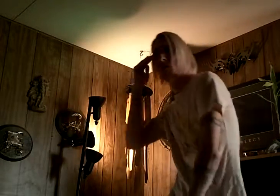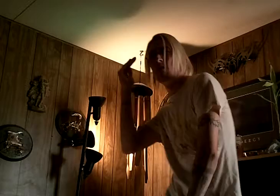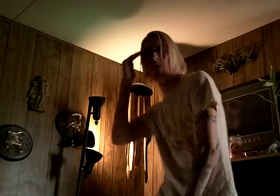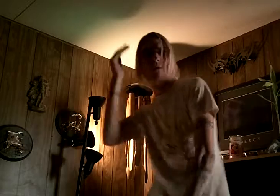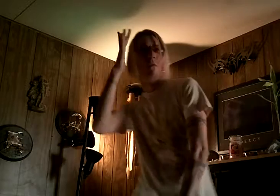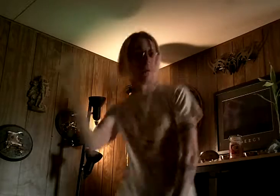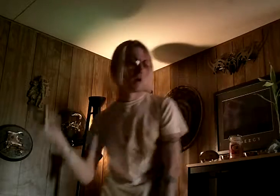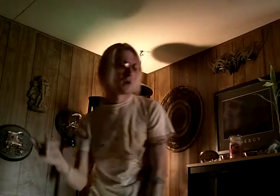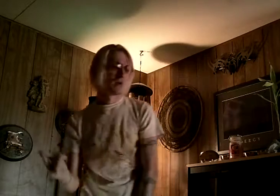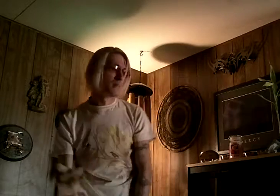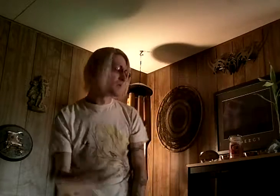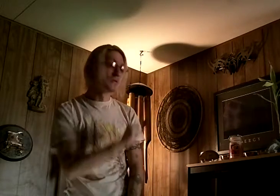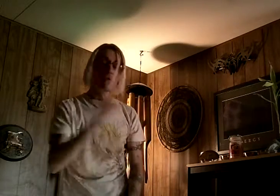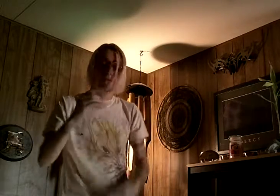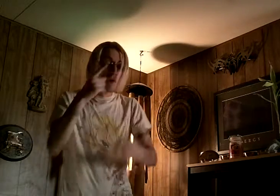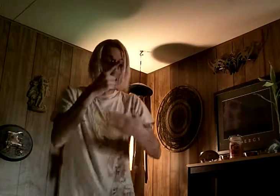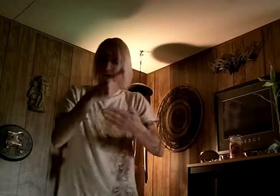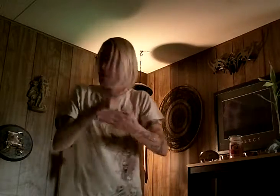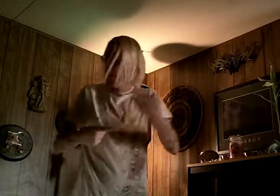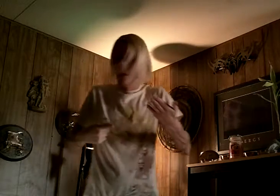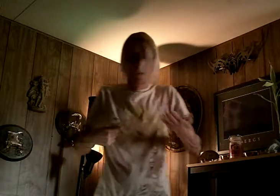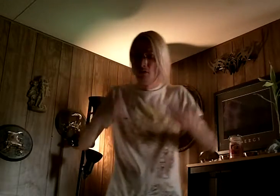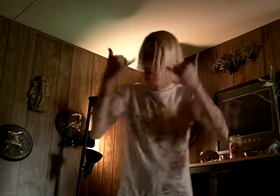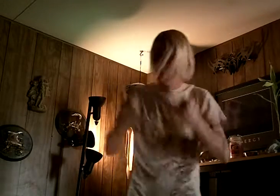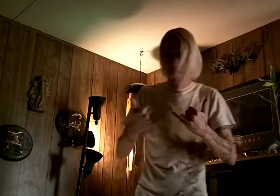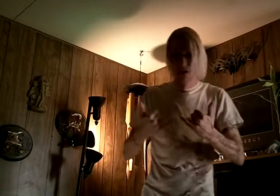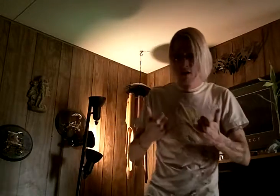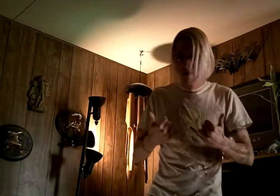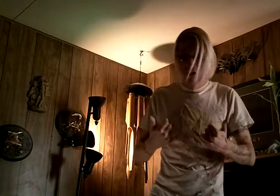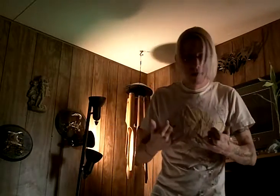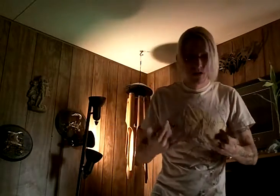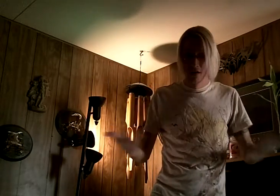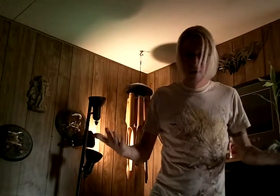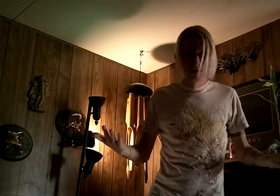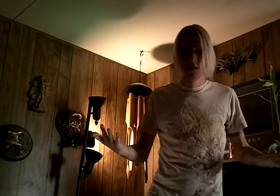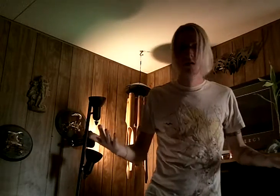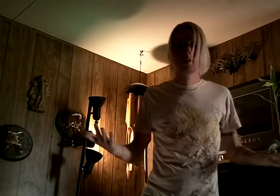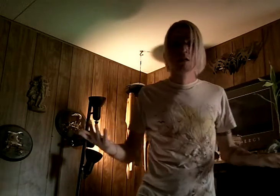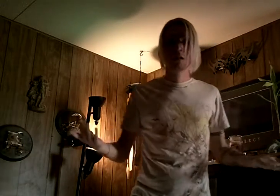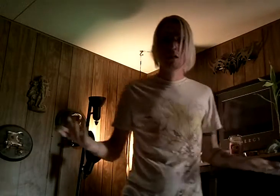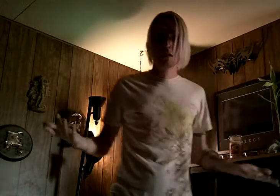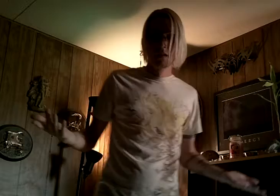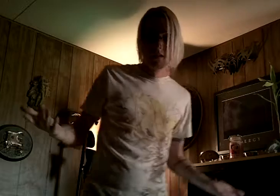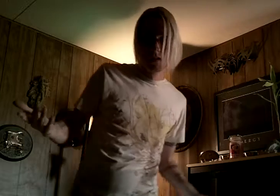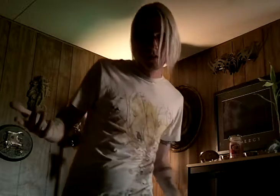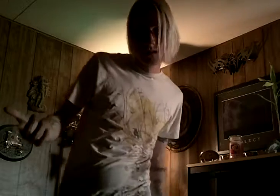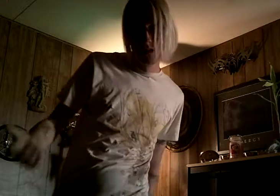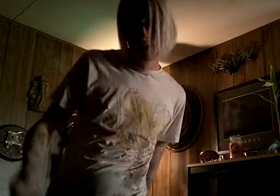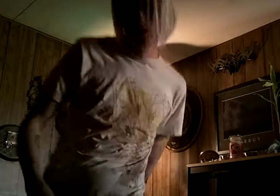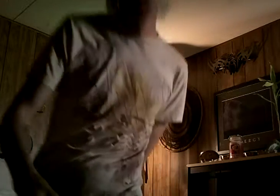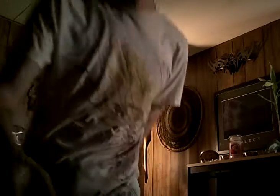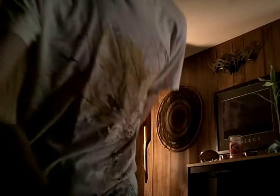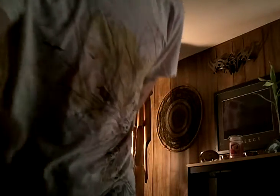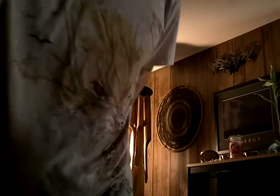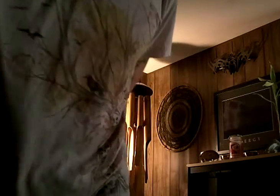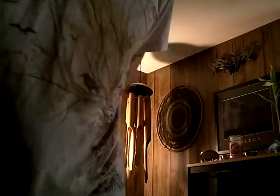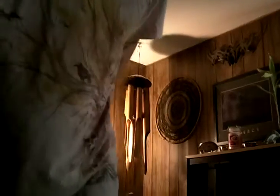how to cry I spend I don't know what to don't